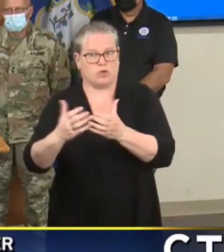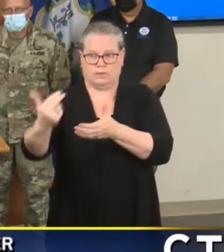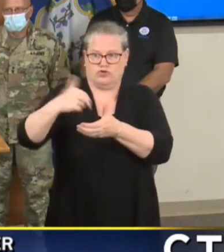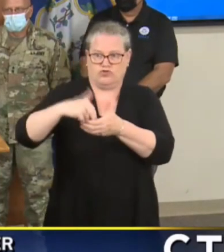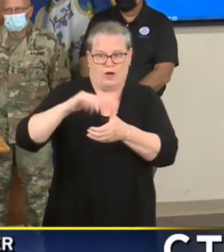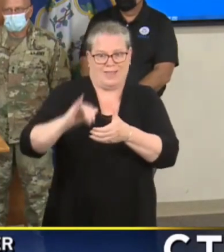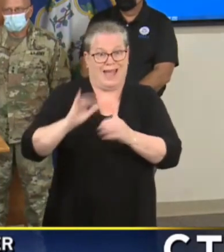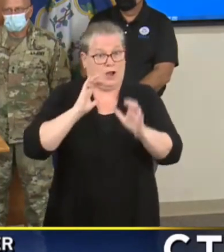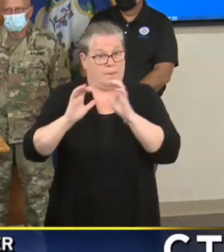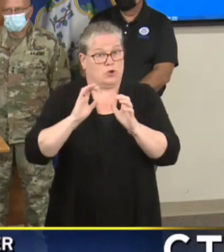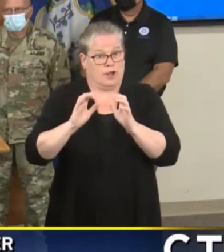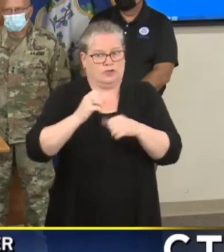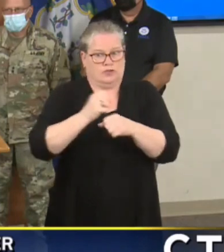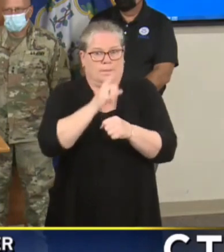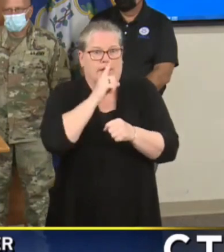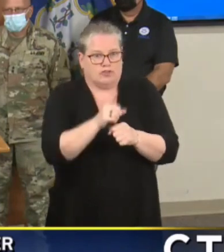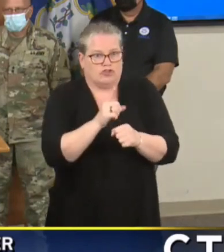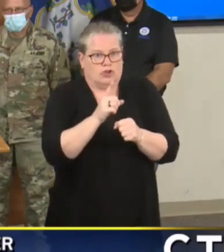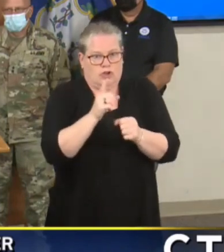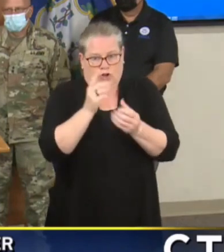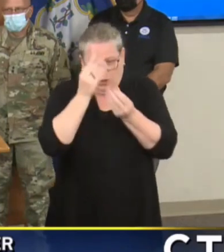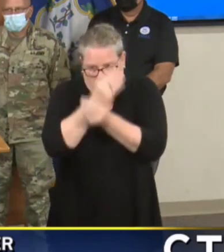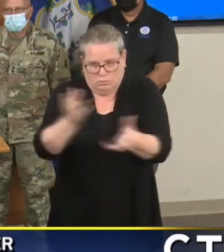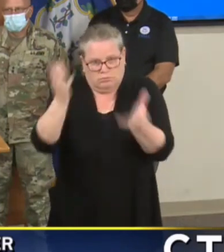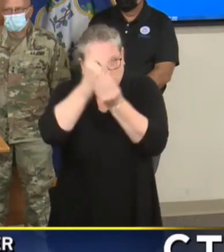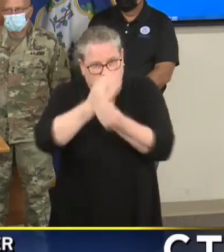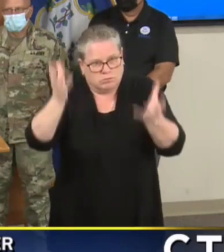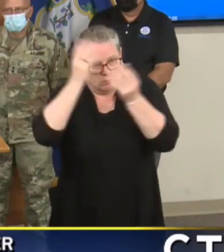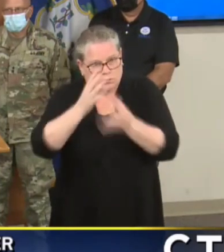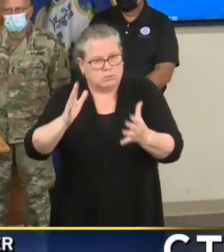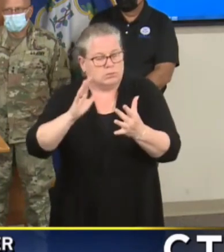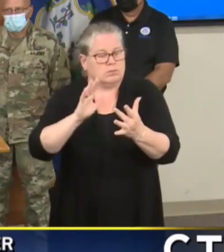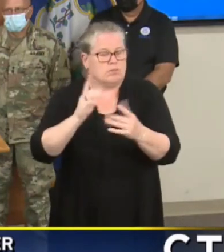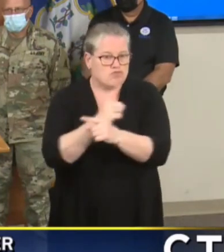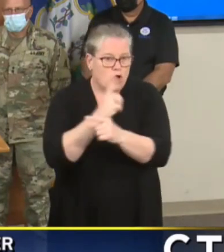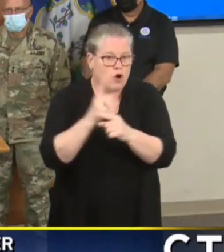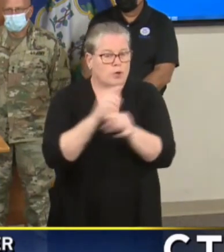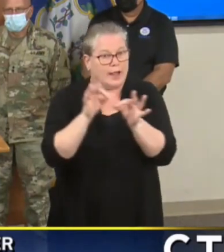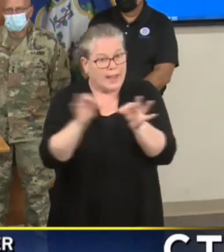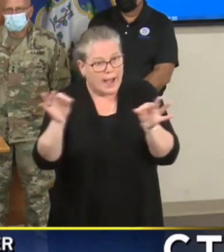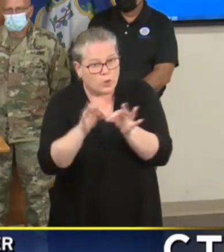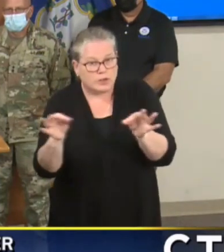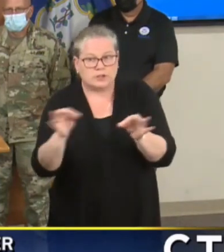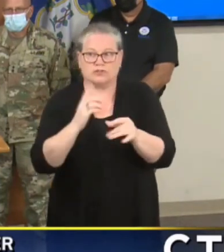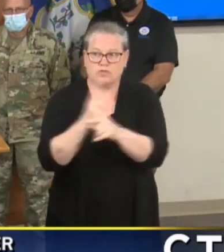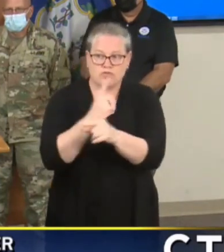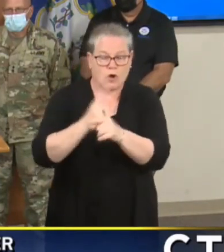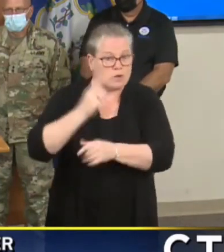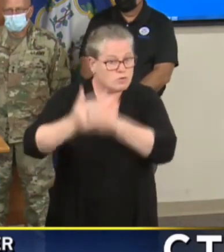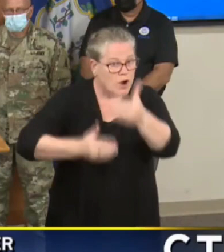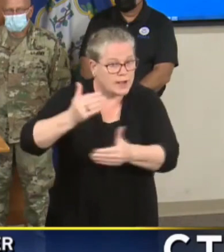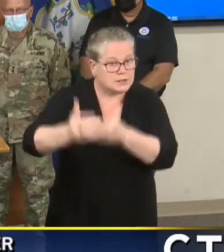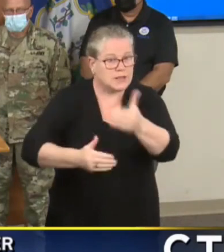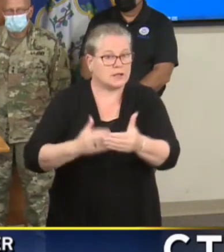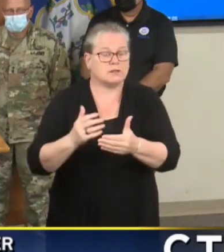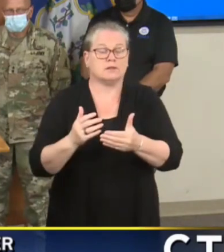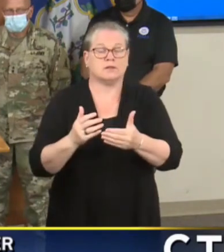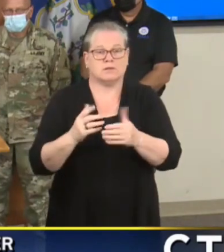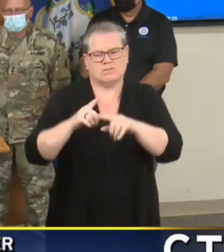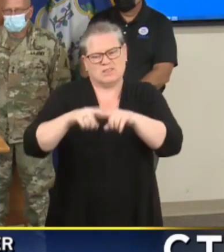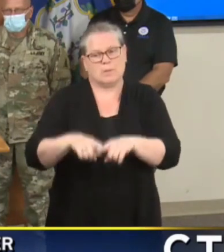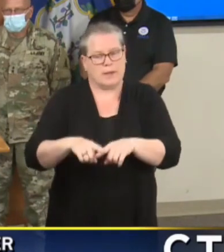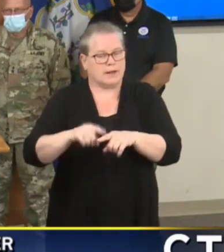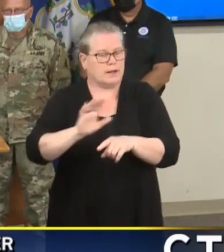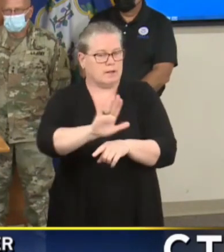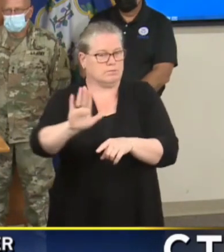communications flow so we can make sure that all the messages get out in the appropriate languages through the appropriate processes depending on what the, what the